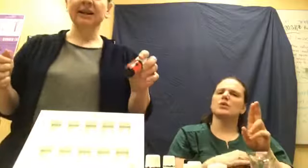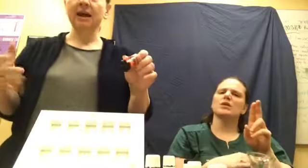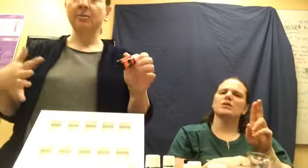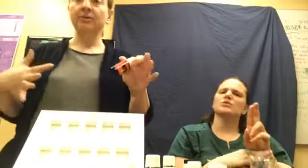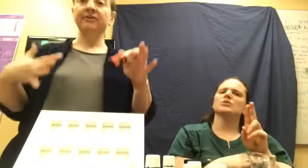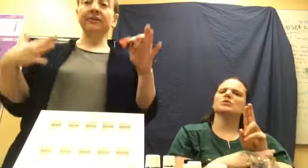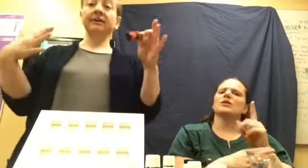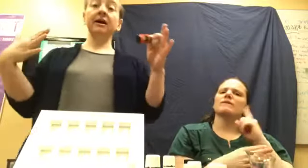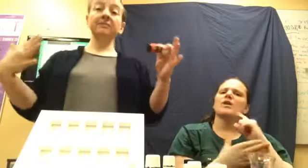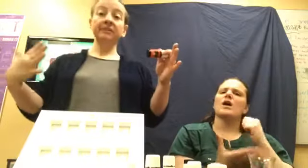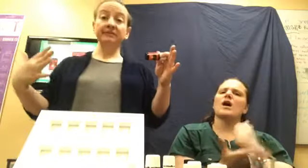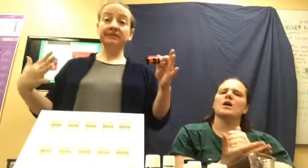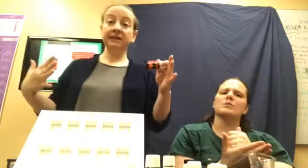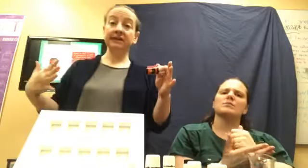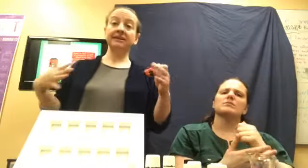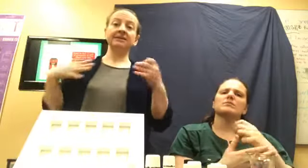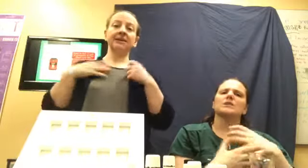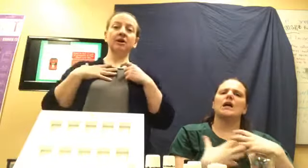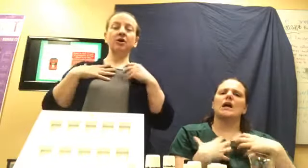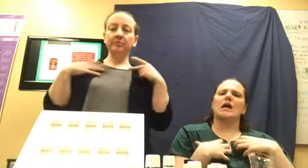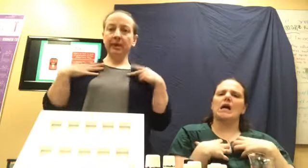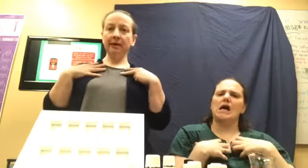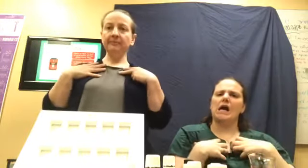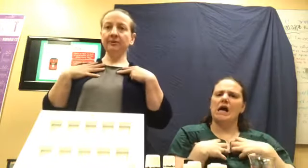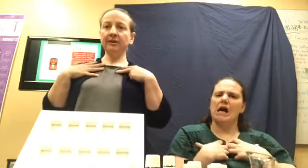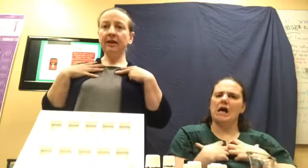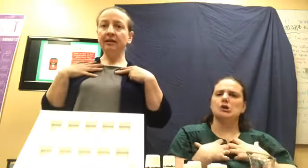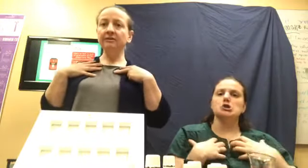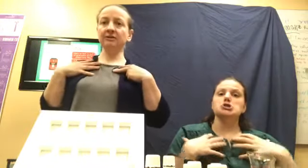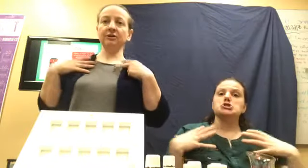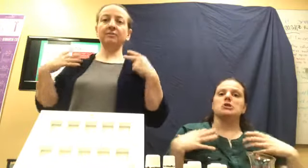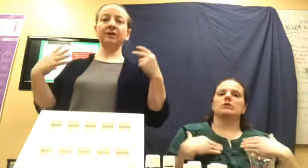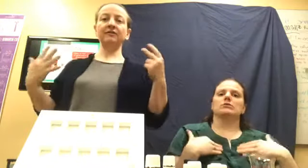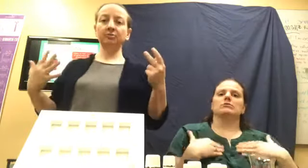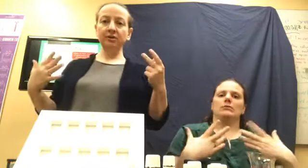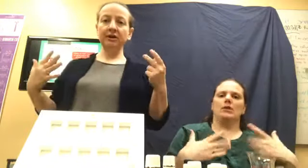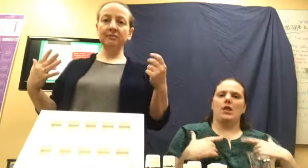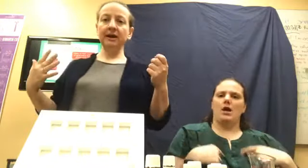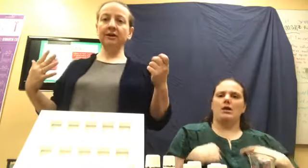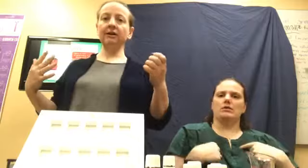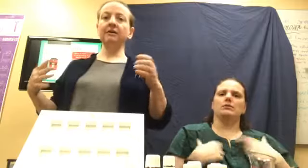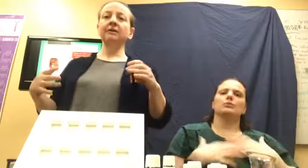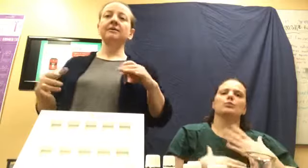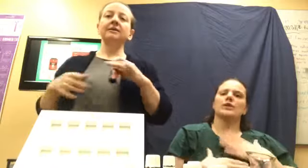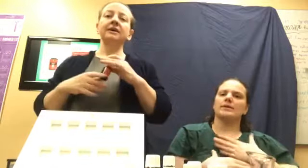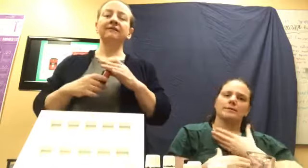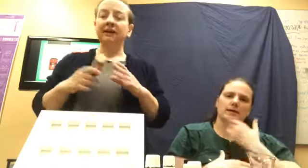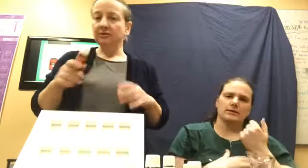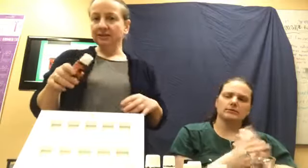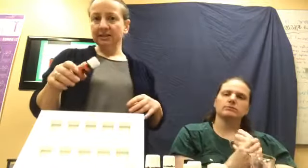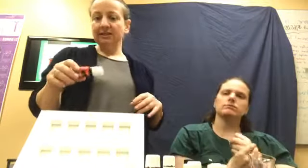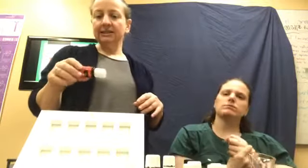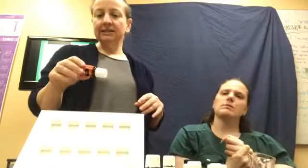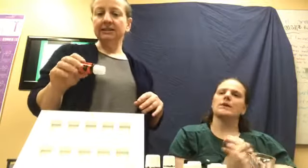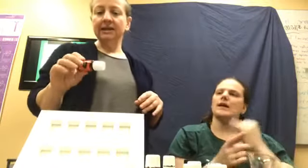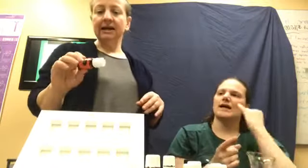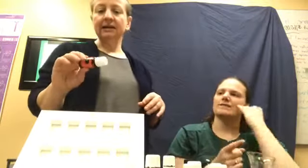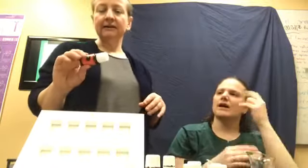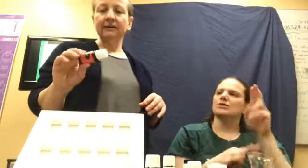to help with feeling uplifted. It's going to open up your lungs. You're going to be able to breathe better. If I use this instead of, uh,